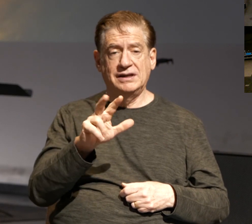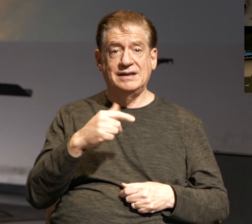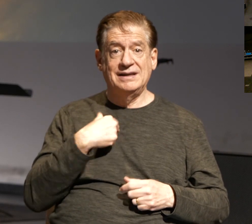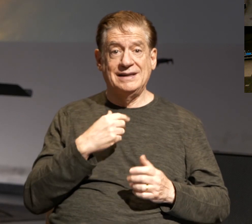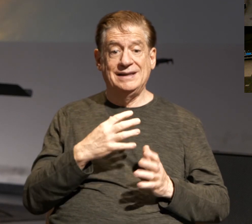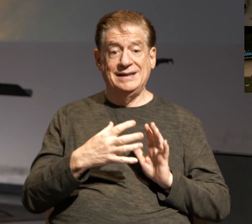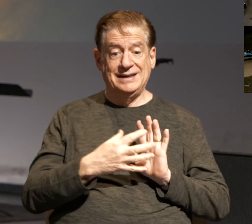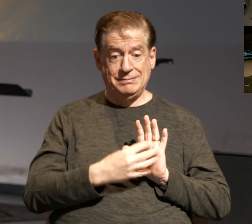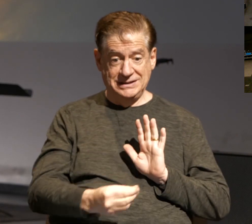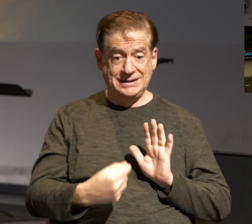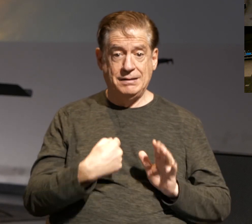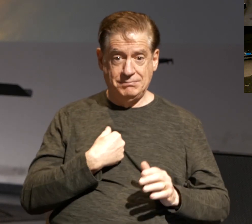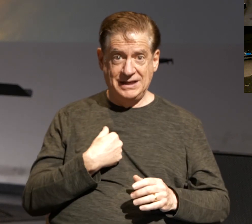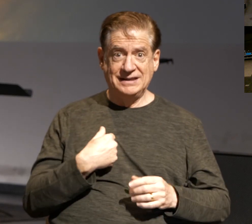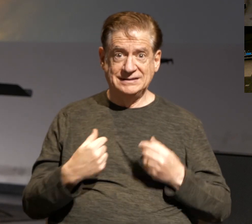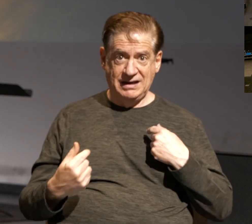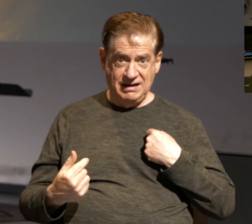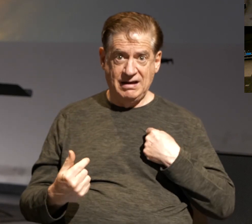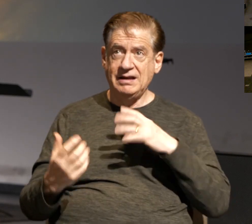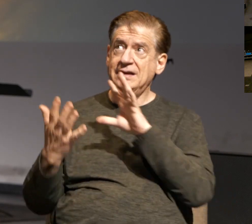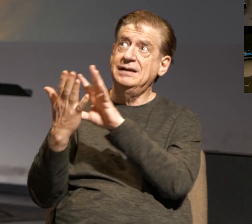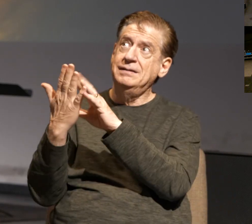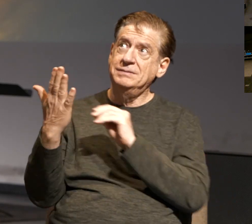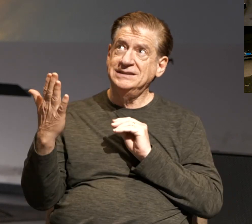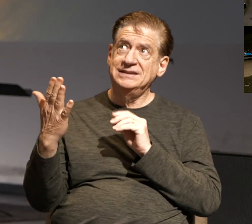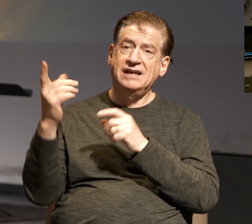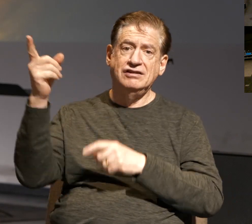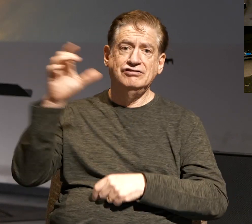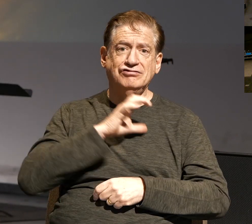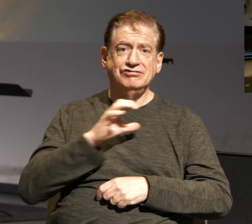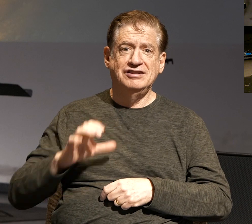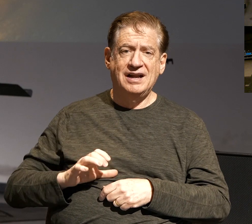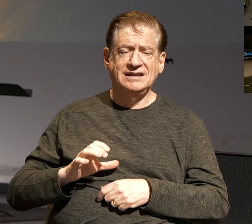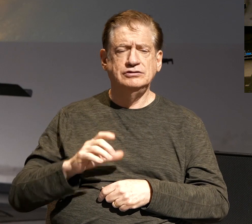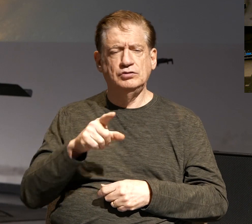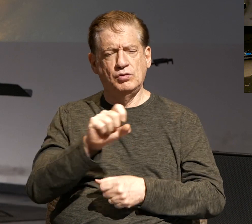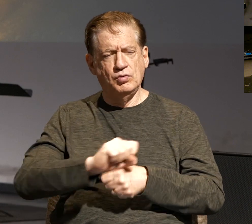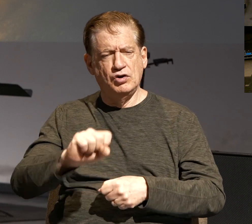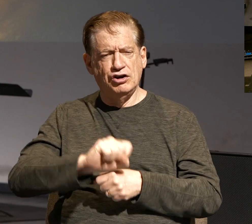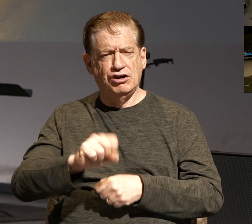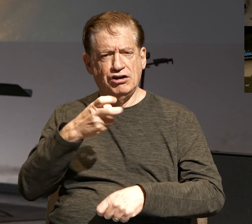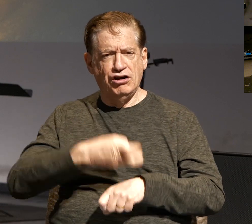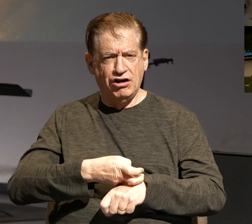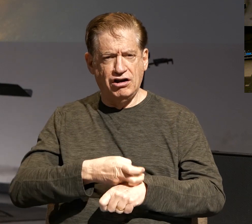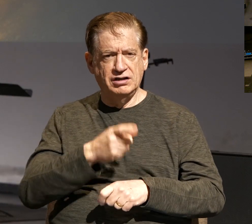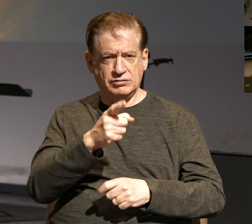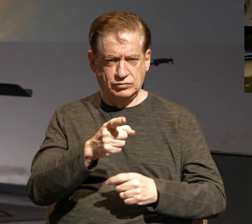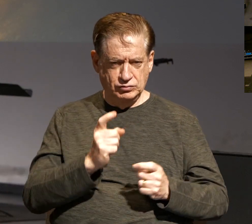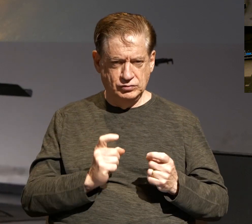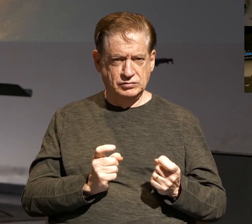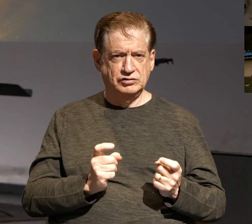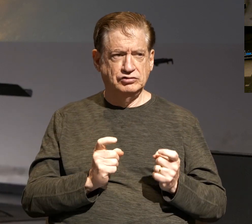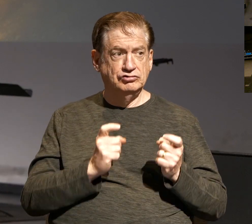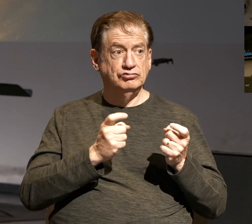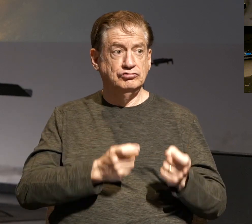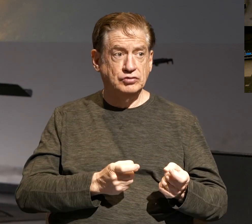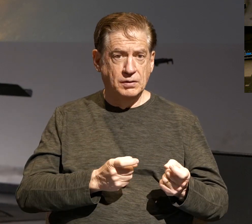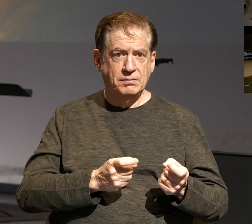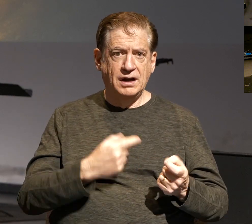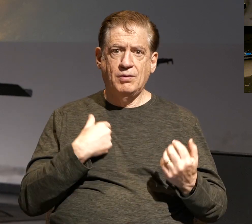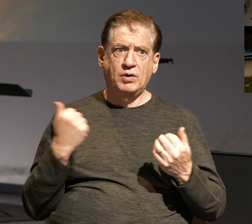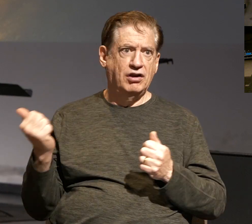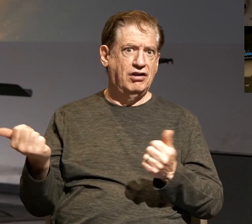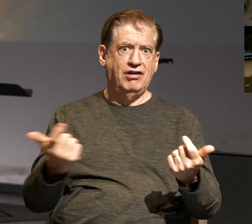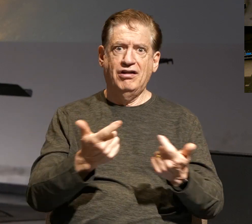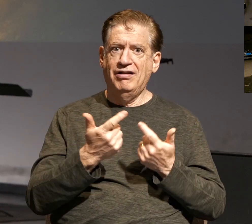imitate Christ means this. It means work hard and contribute as we all await the